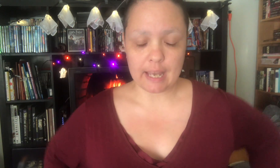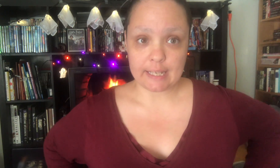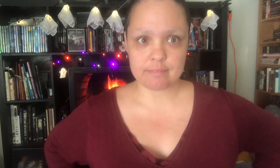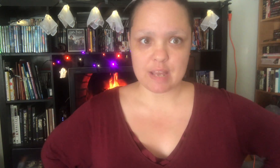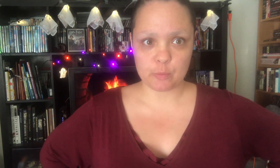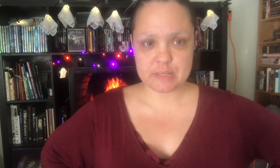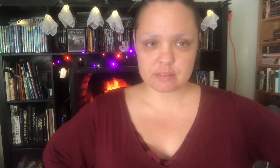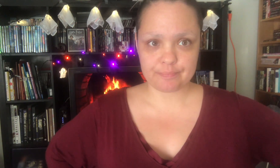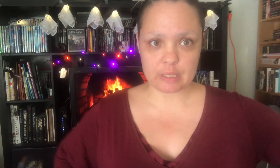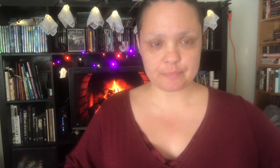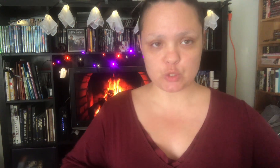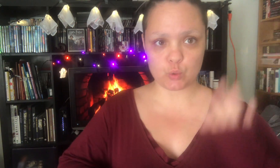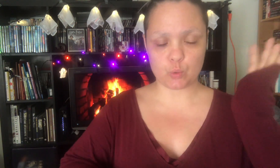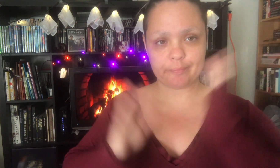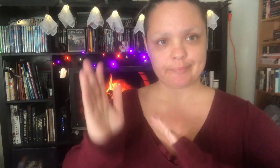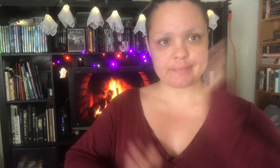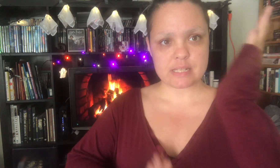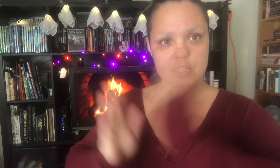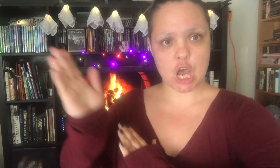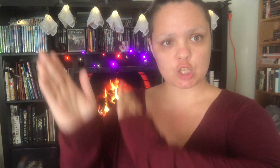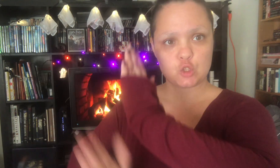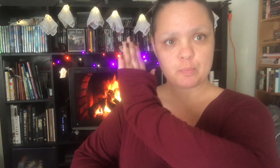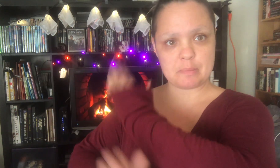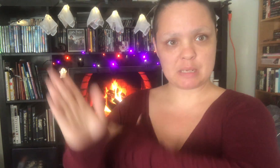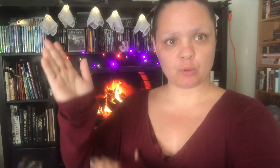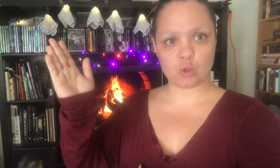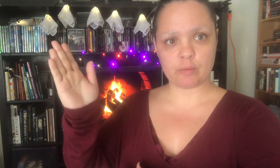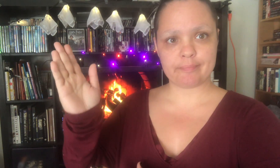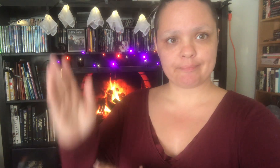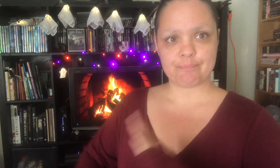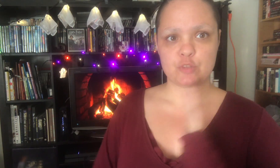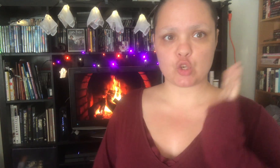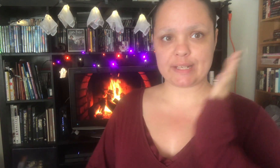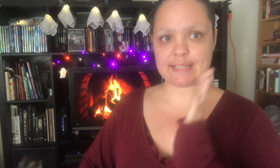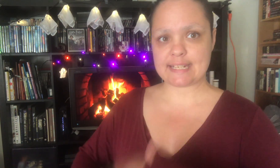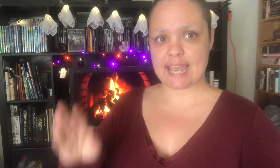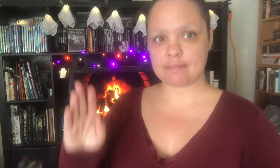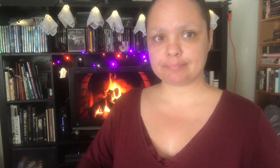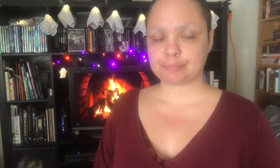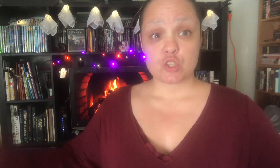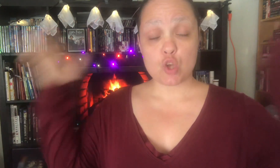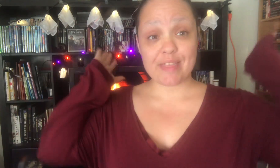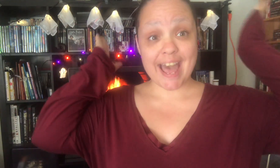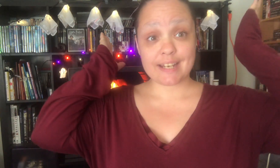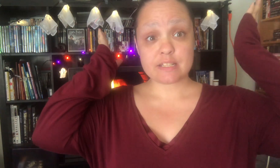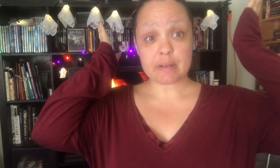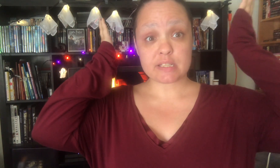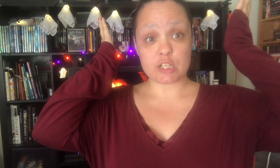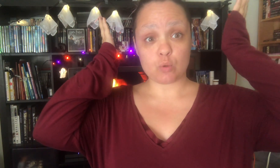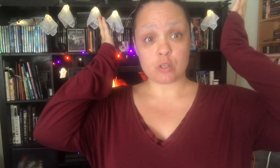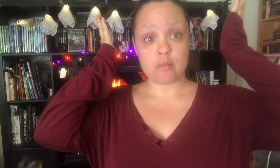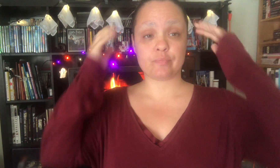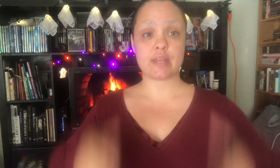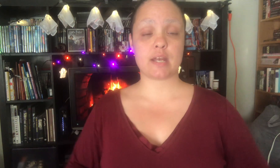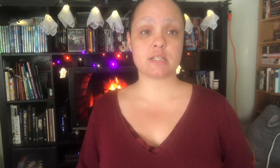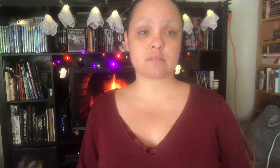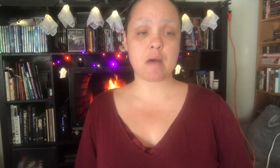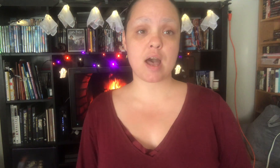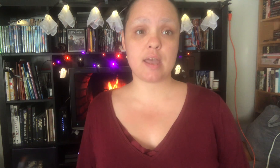kind of helps to talk to my people during the day. So that is my schedule. That is my